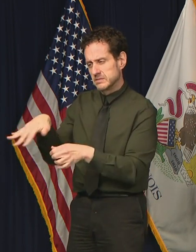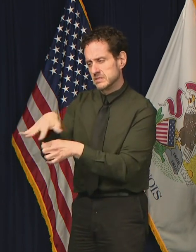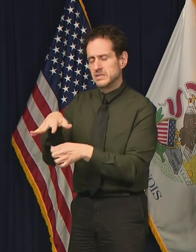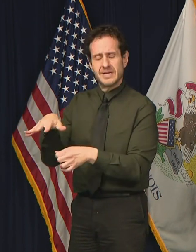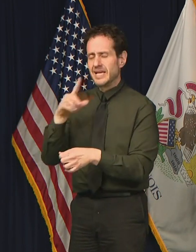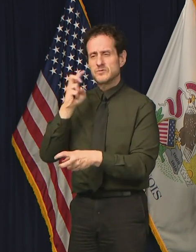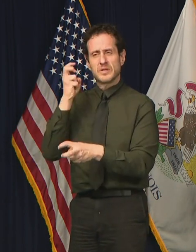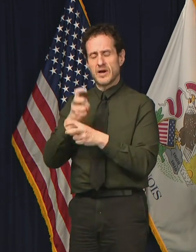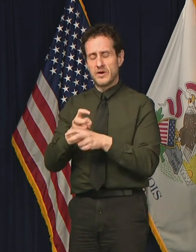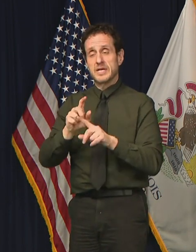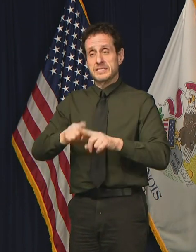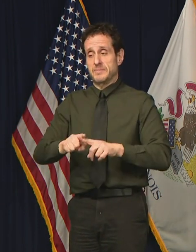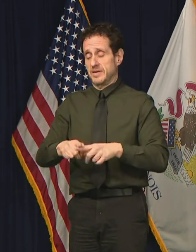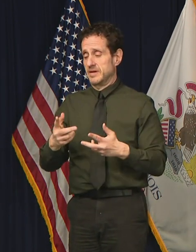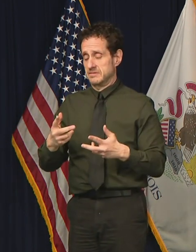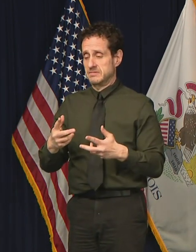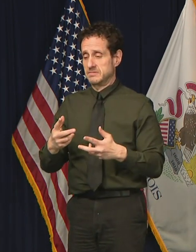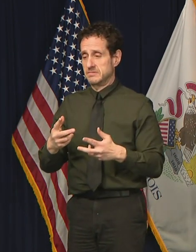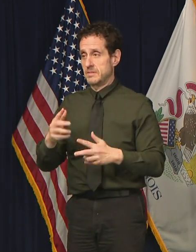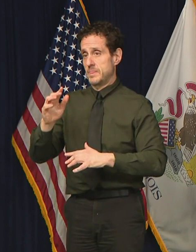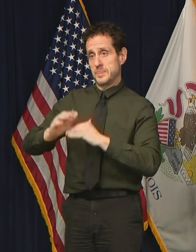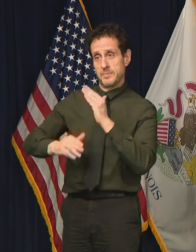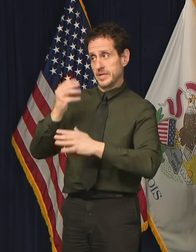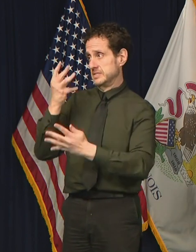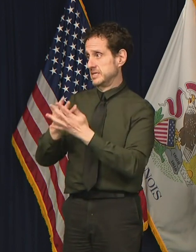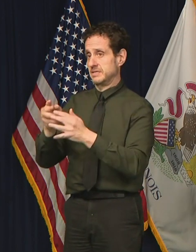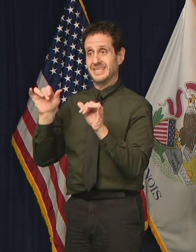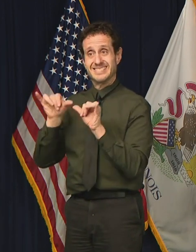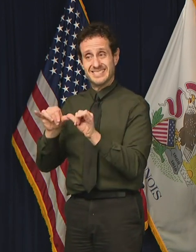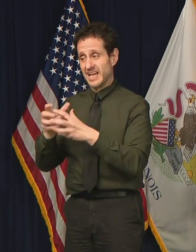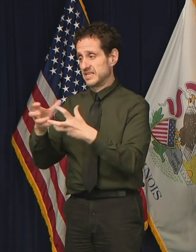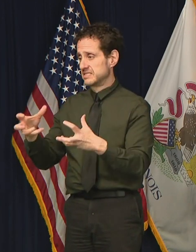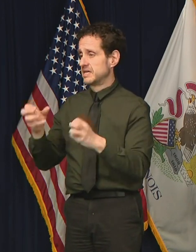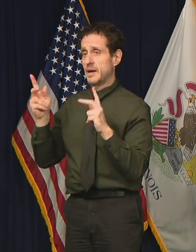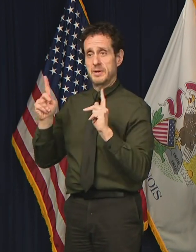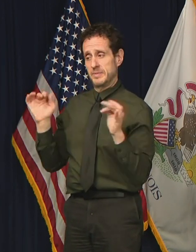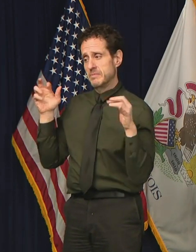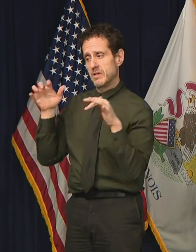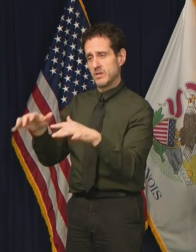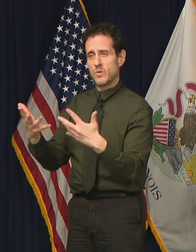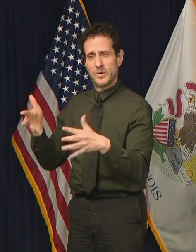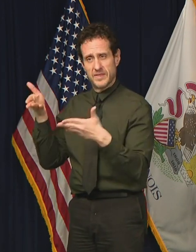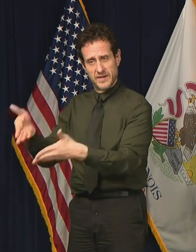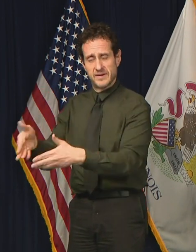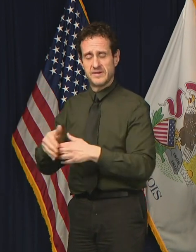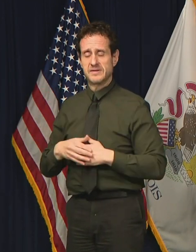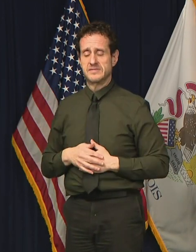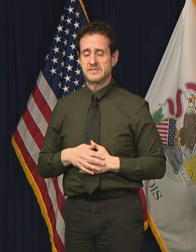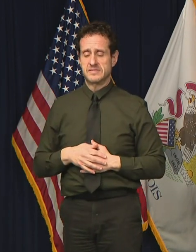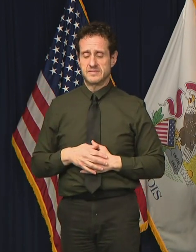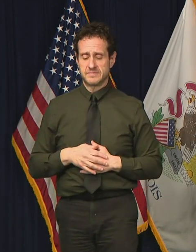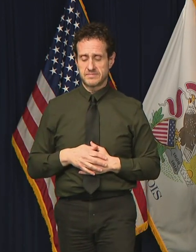very difficult depending on the size of the facility and the population that's already in the facility.